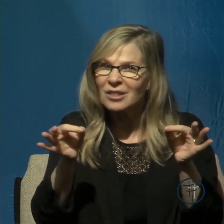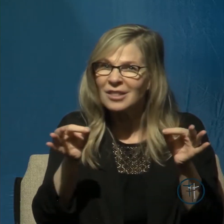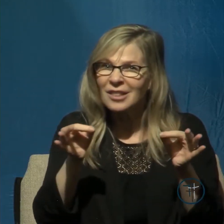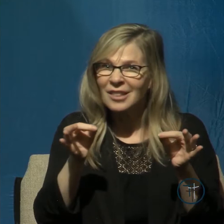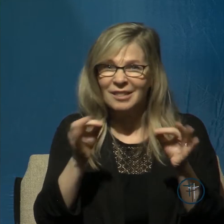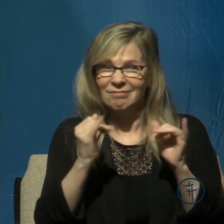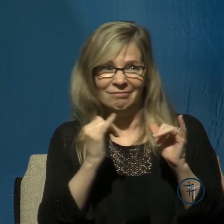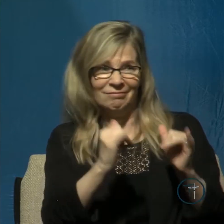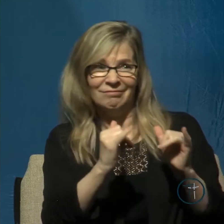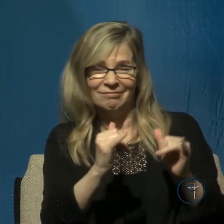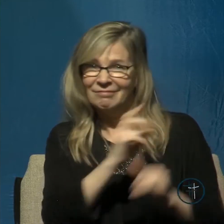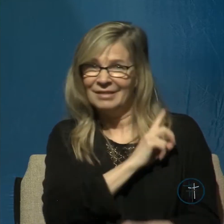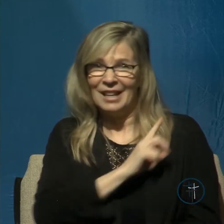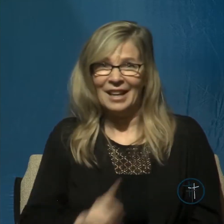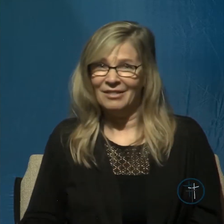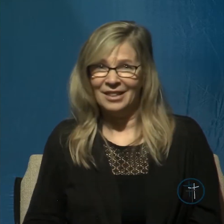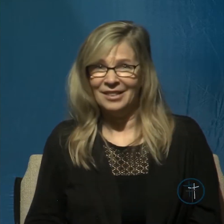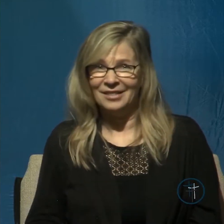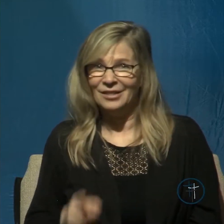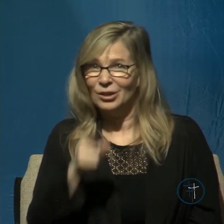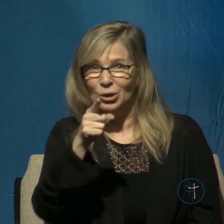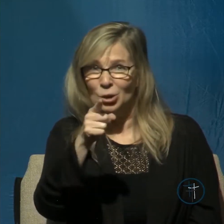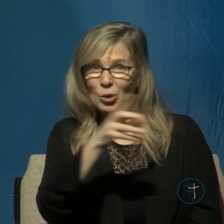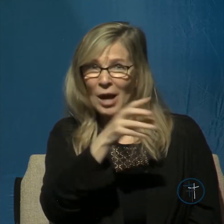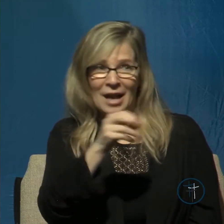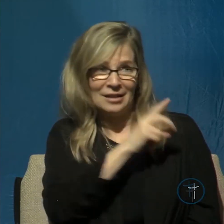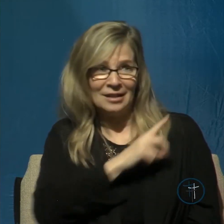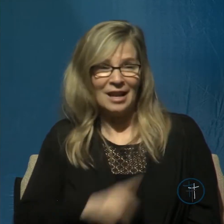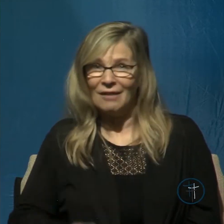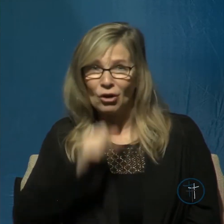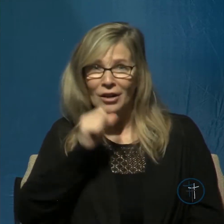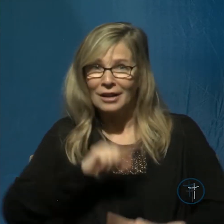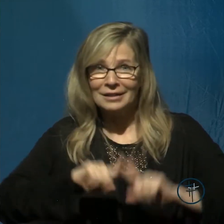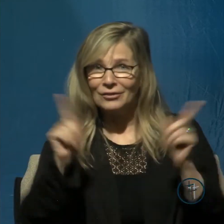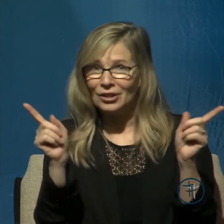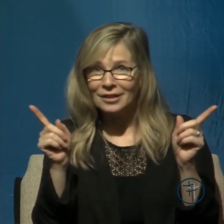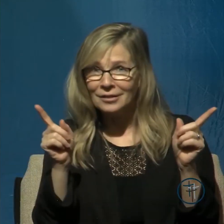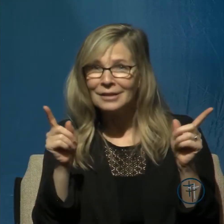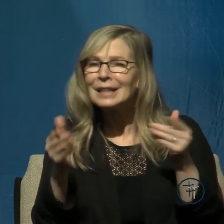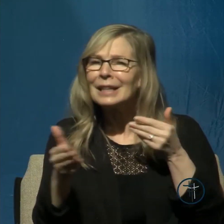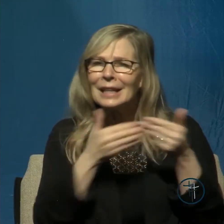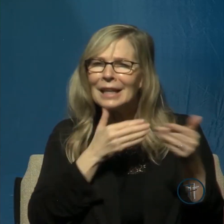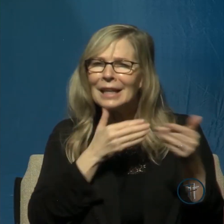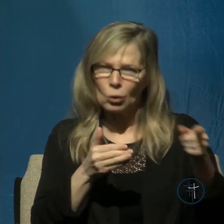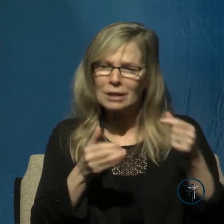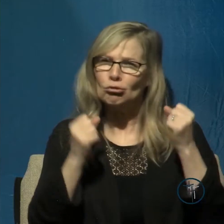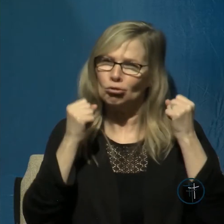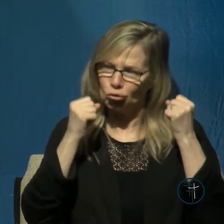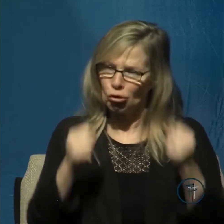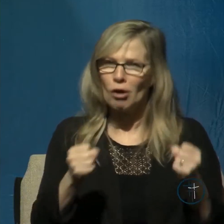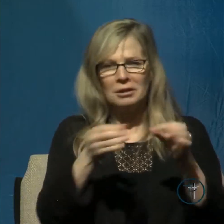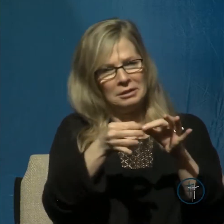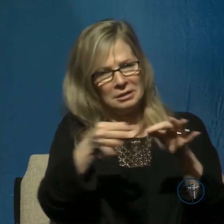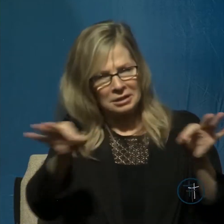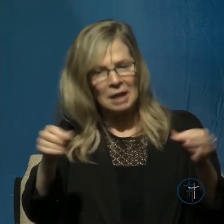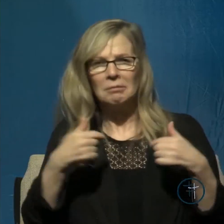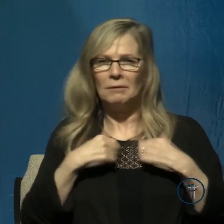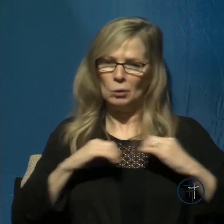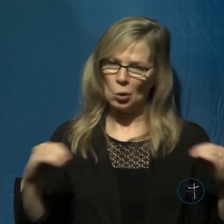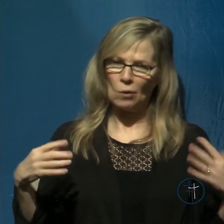different at all. Because in spite of his strong statements here about being fearless and trusting the Lord,